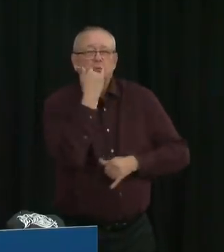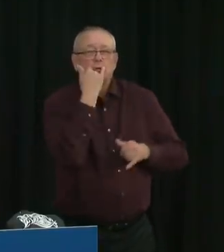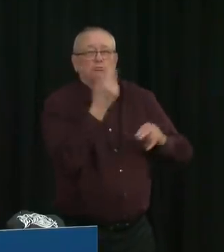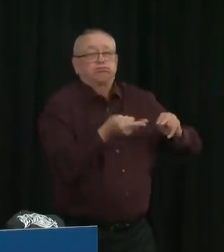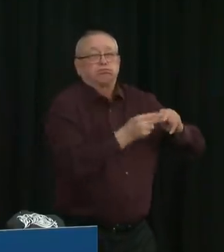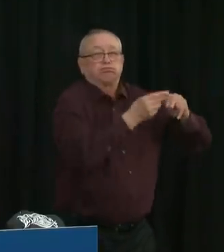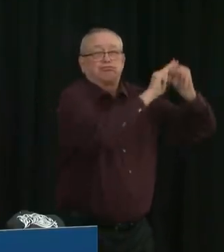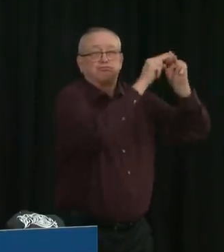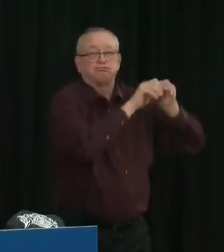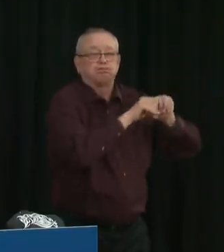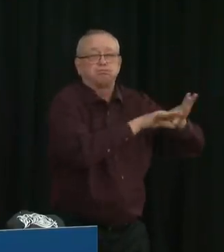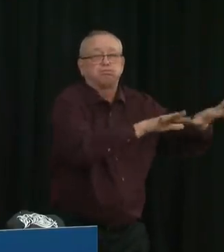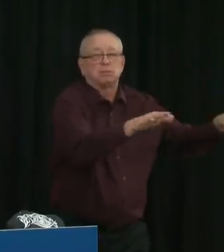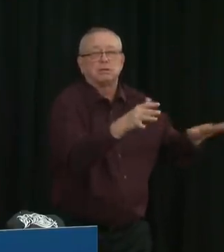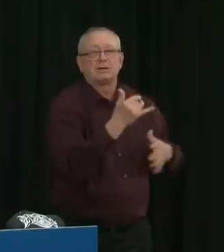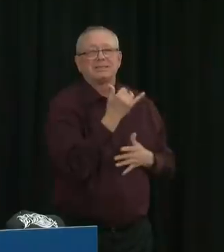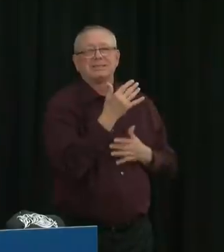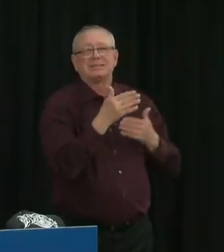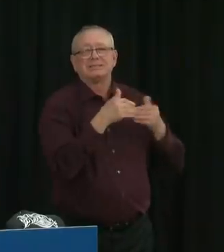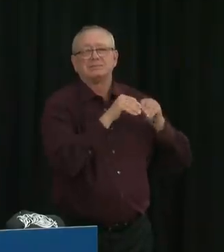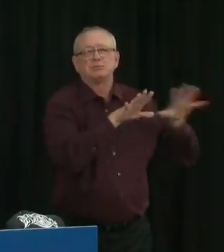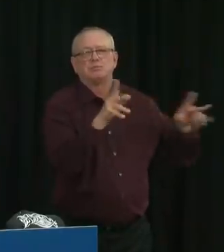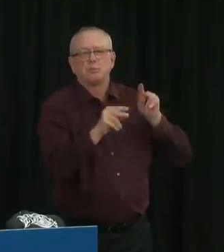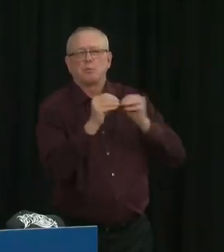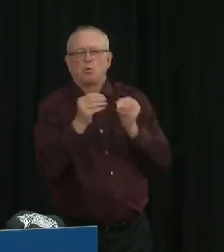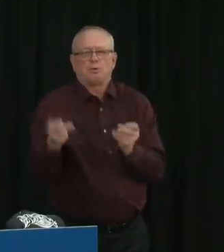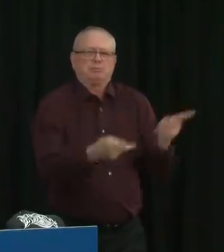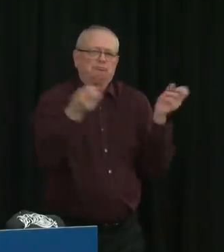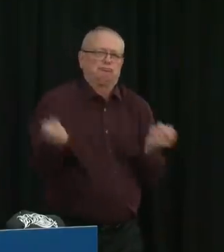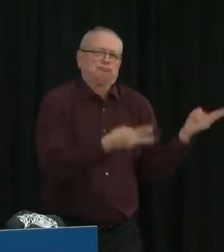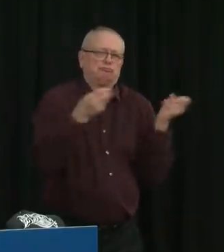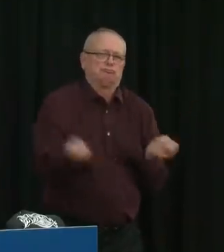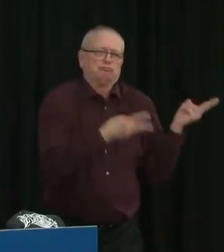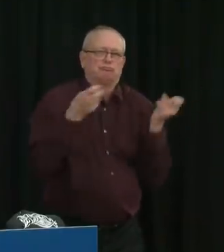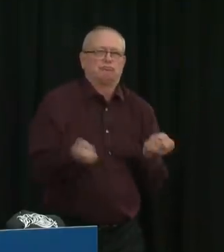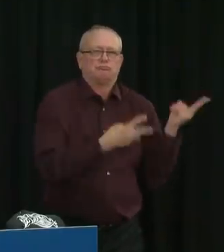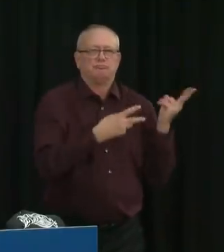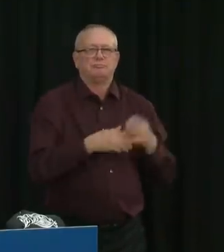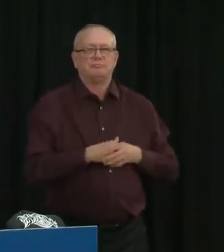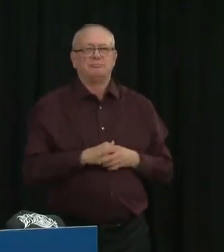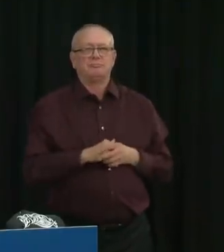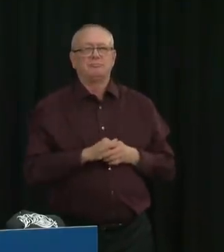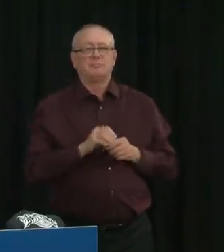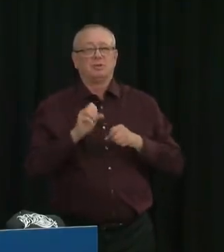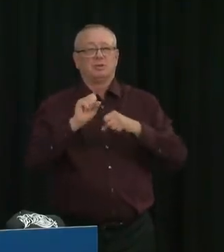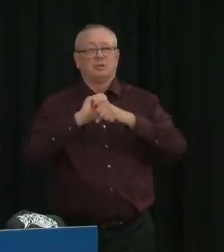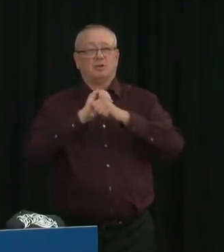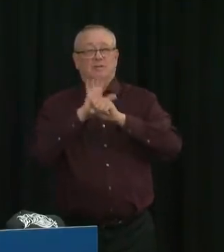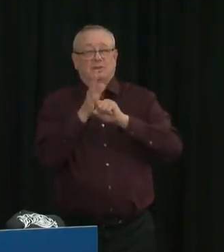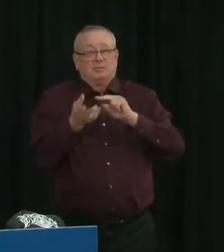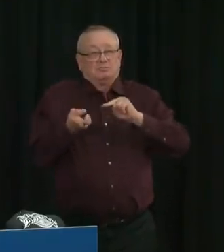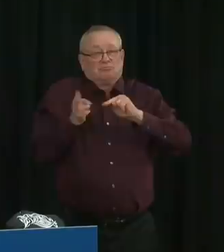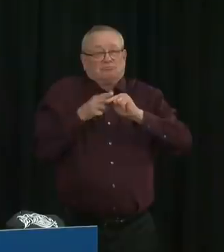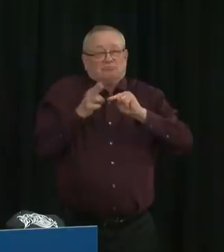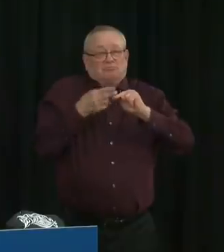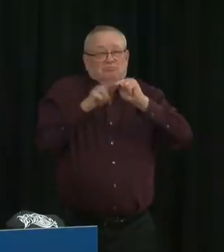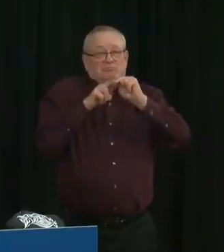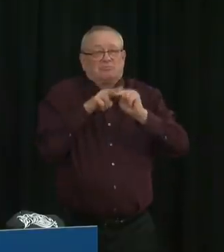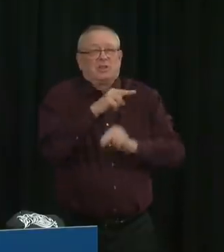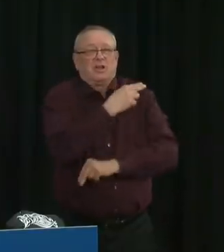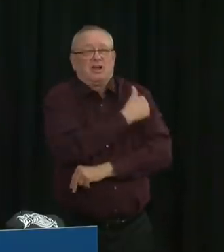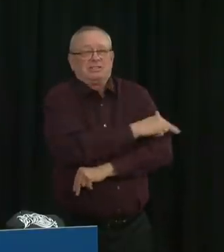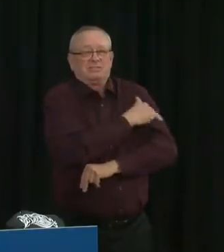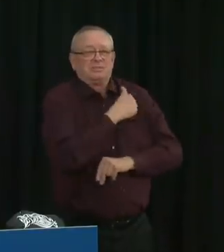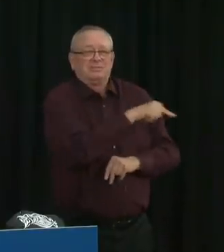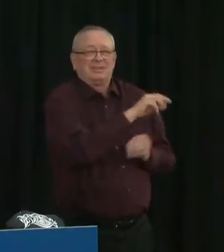With the rise in COVID-19 cases, we are seeing an increase not only in our hospitalization numbers, but also an increase